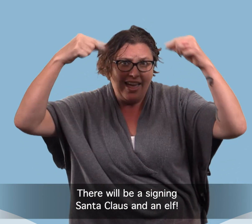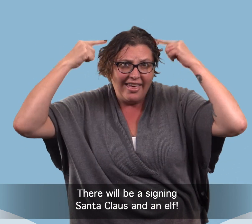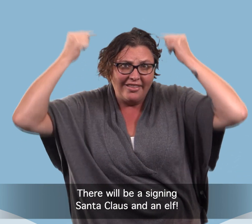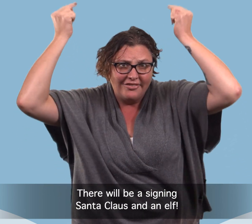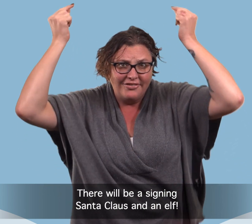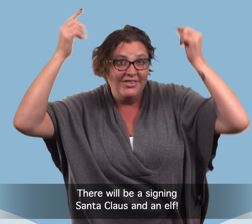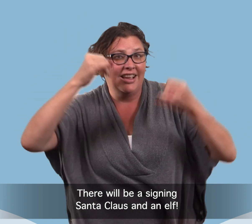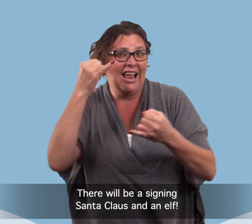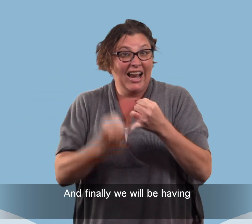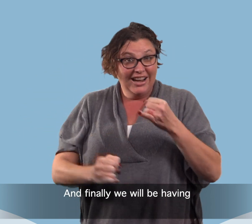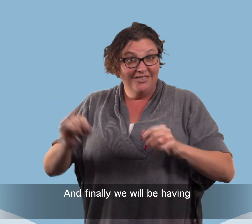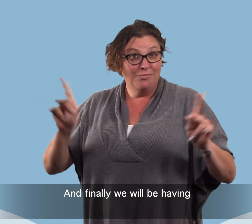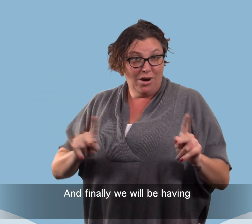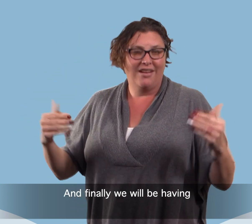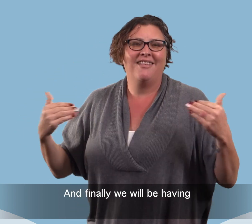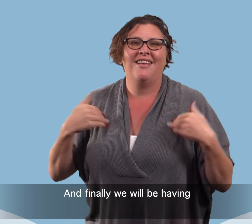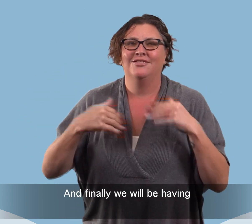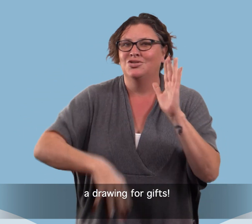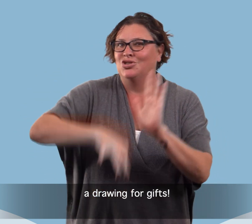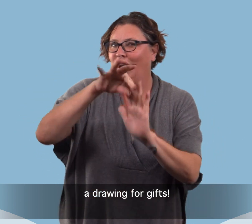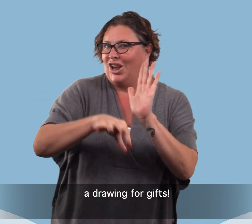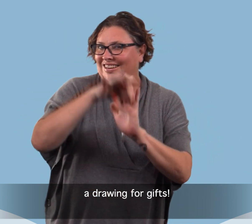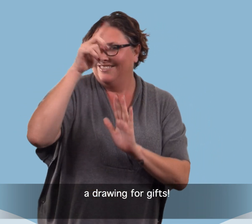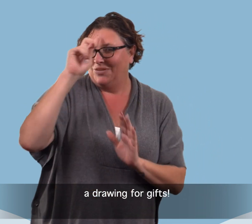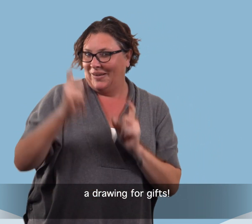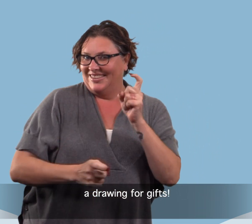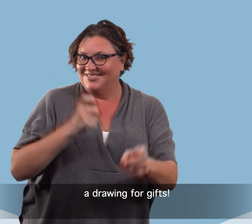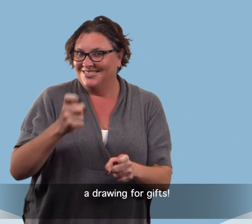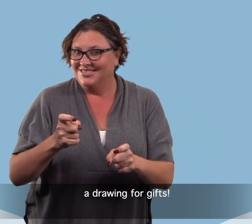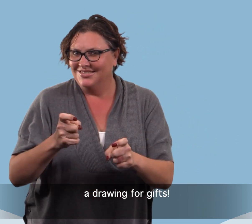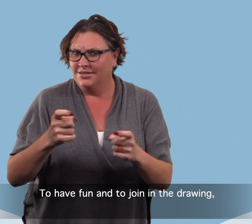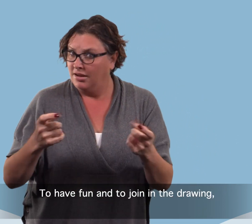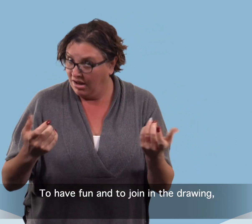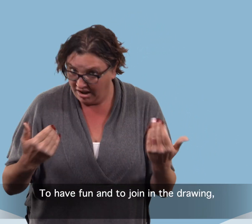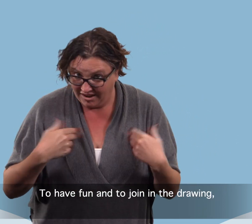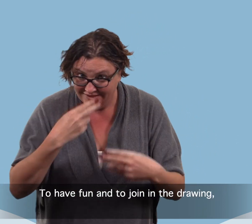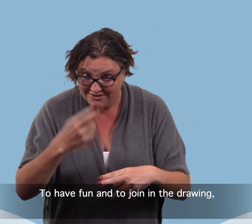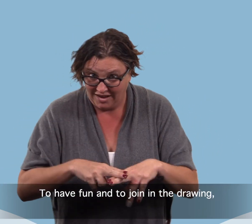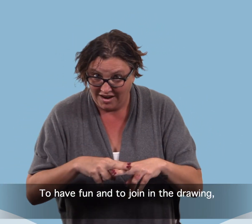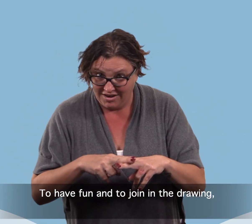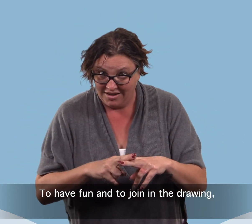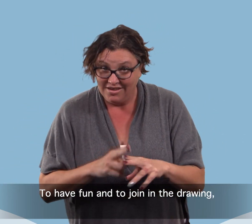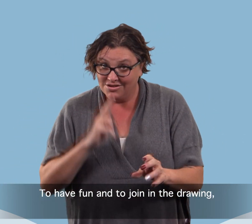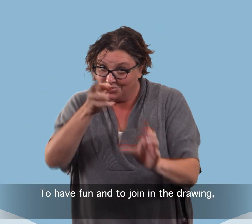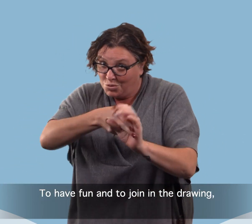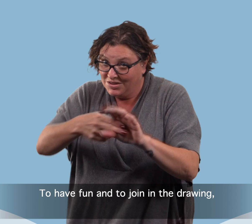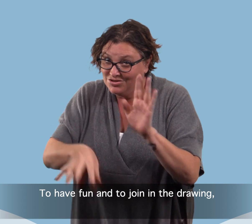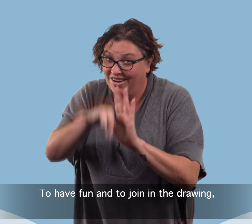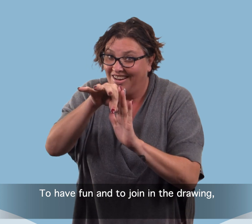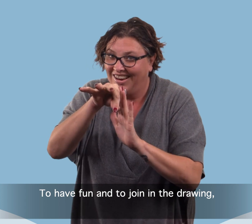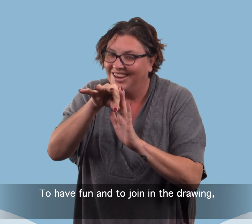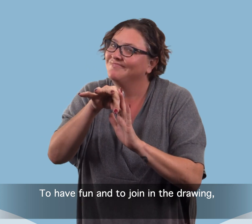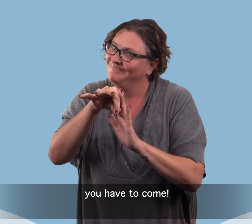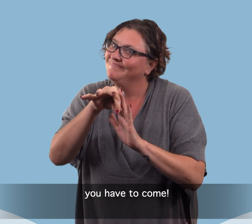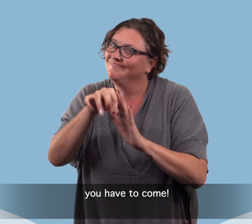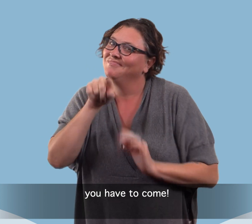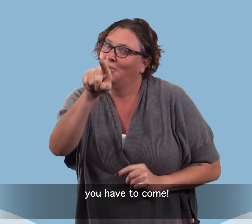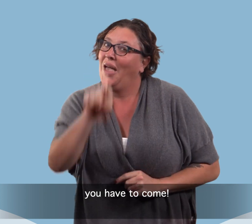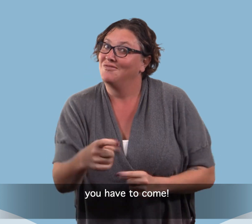and an elf. And finally, we'll be having a drawing for gifts. To have fun and join in the drawing, you have to come.